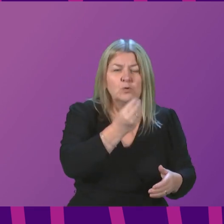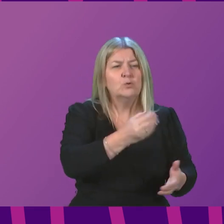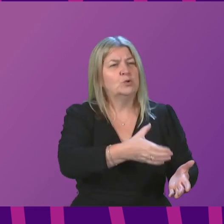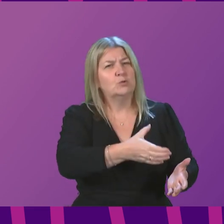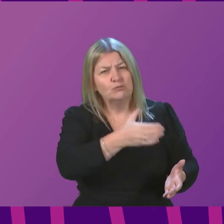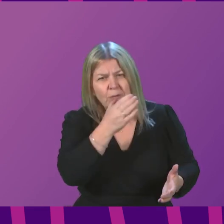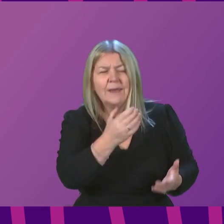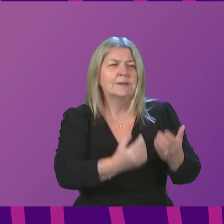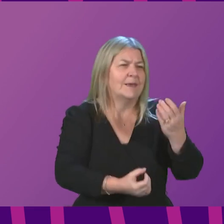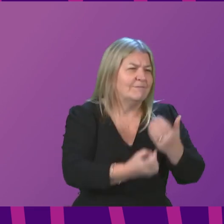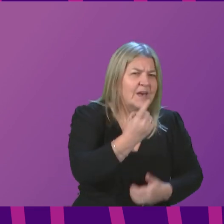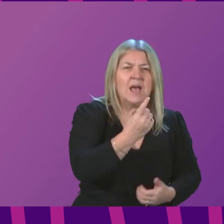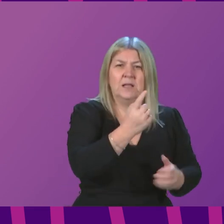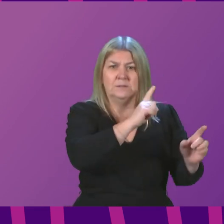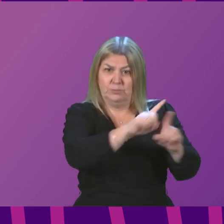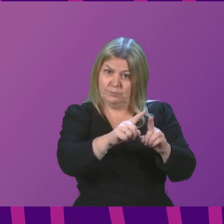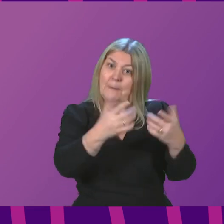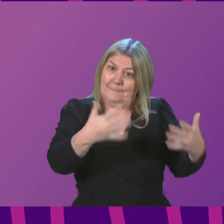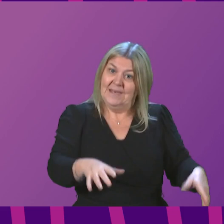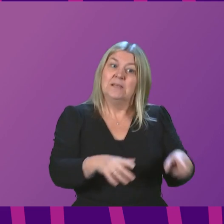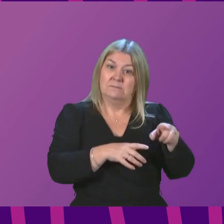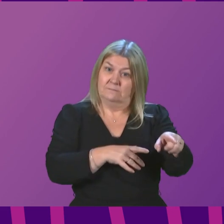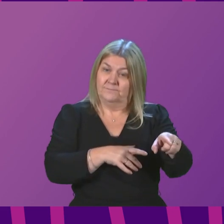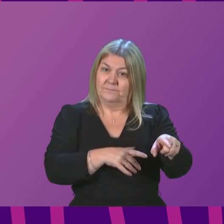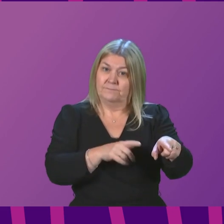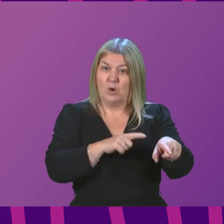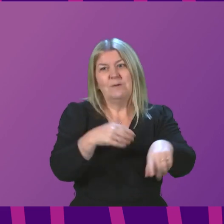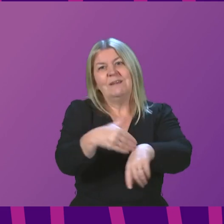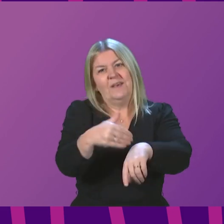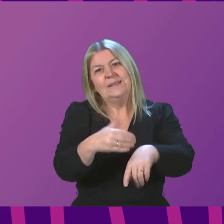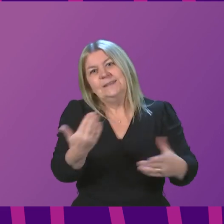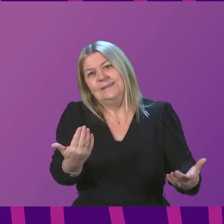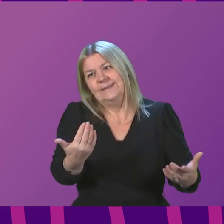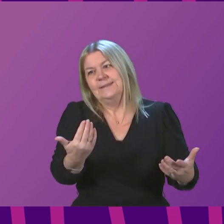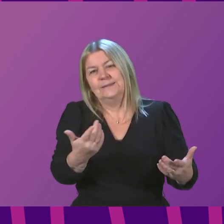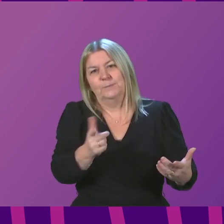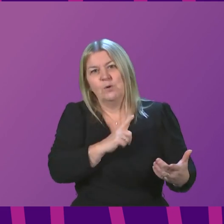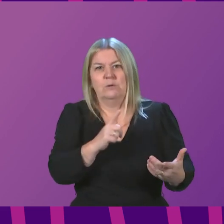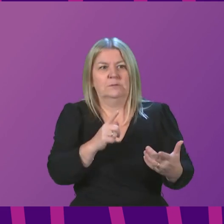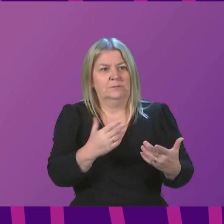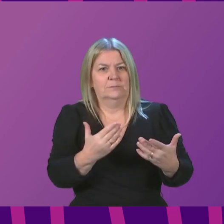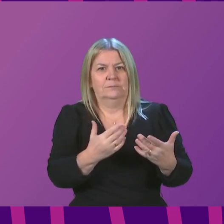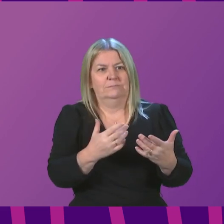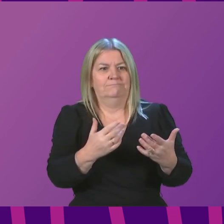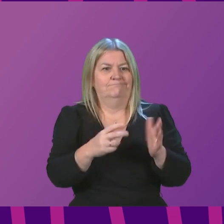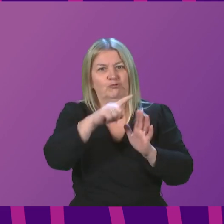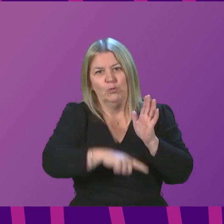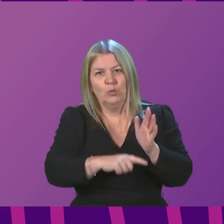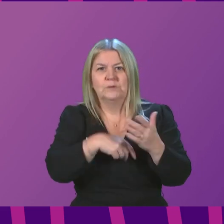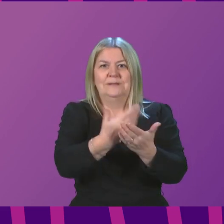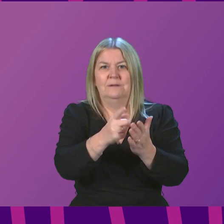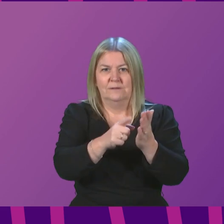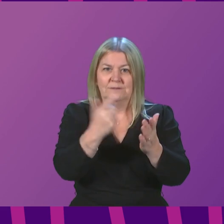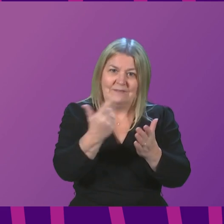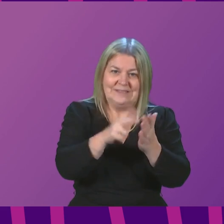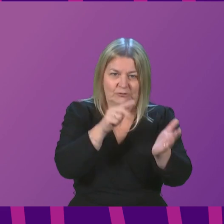supply chain businesses affected by the advice we have given and also some of the other protections that are in place. The remainder of that funding, we